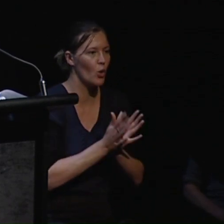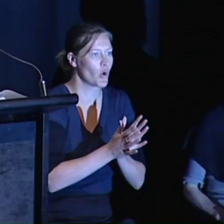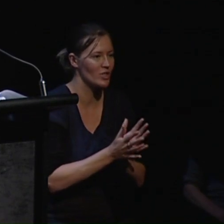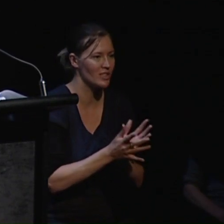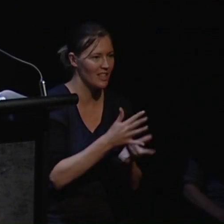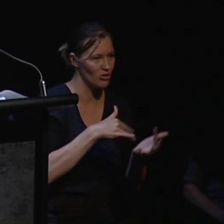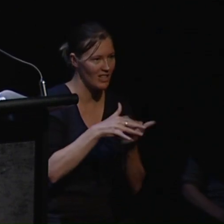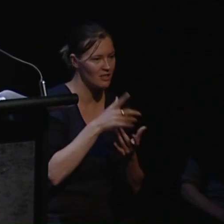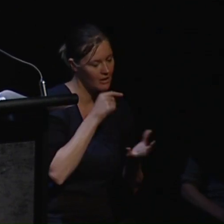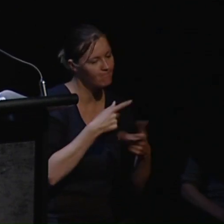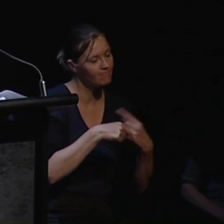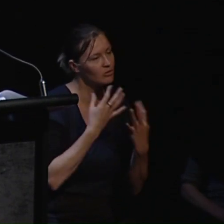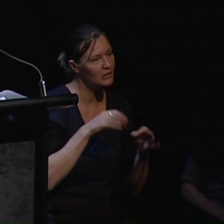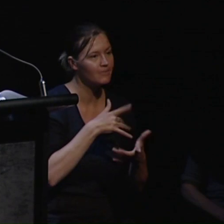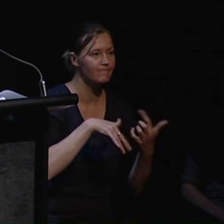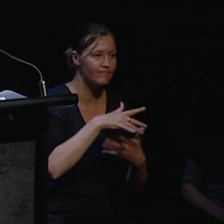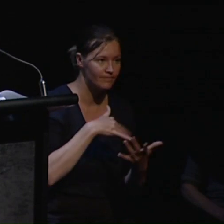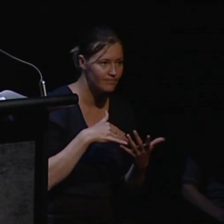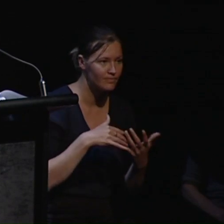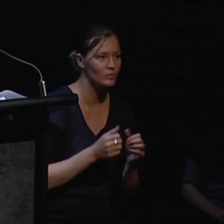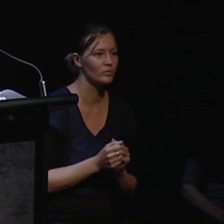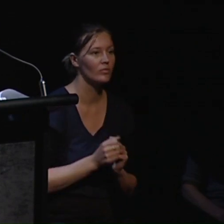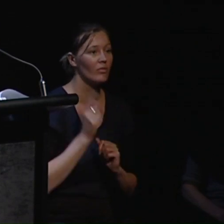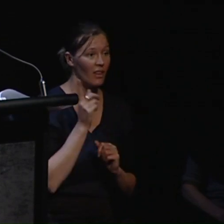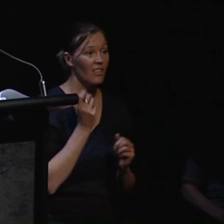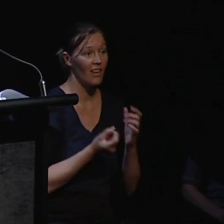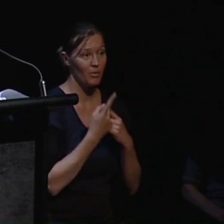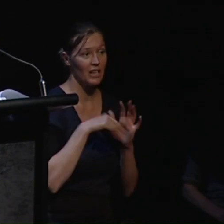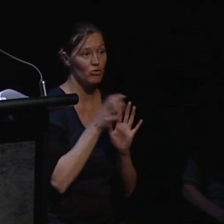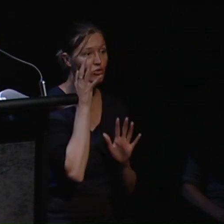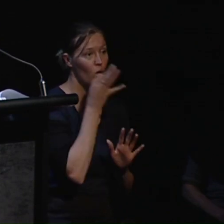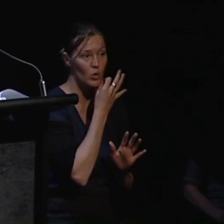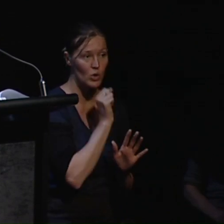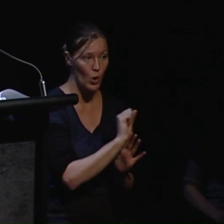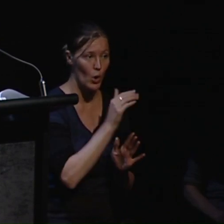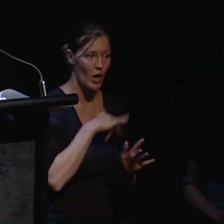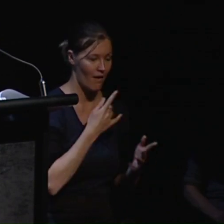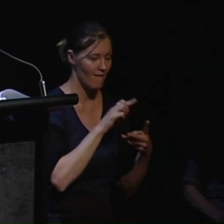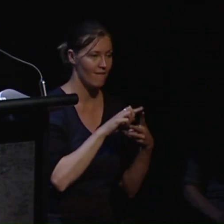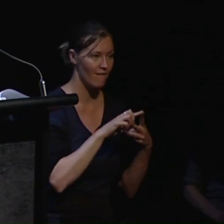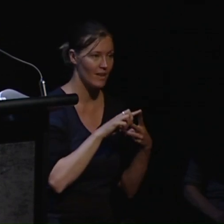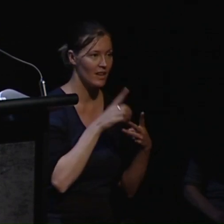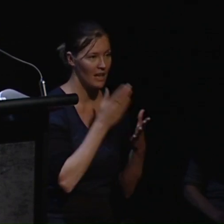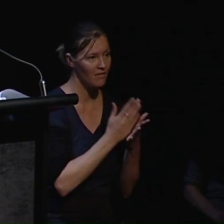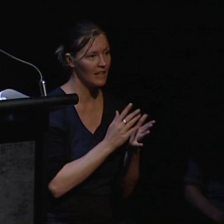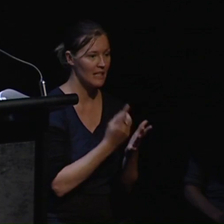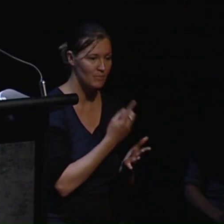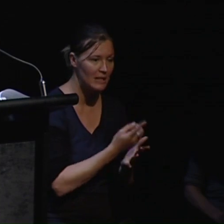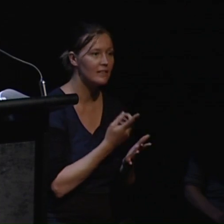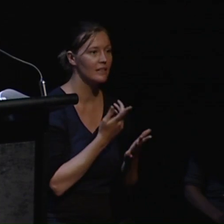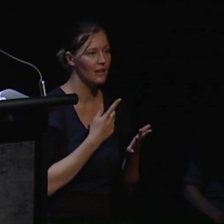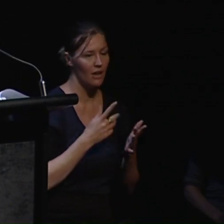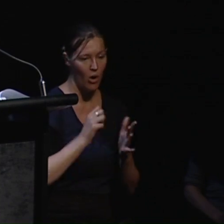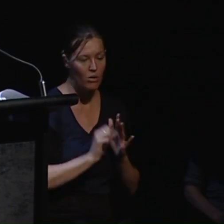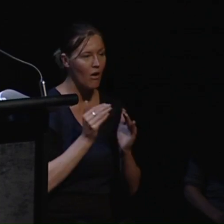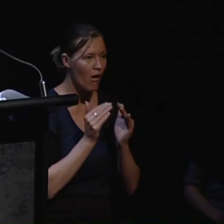Gerard Quinn's definition has definitely played out in Rose's life. Being able to live independently, being a homeowner, being a neighbour,